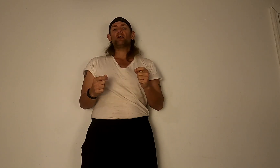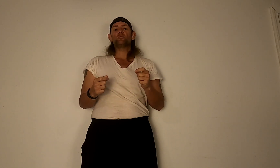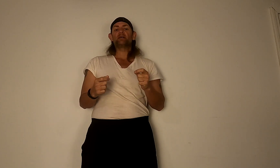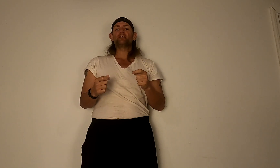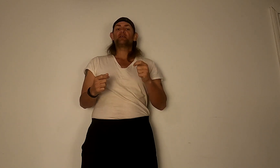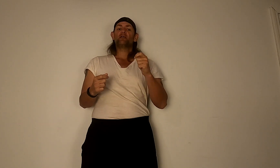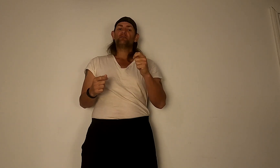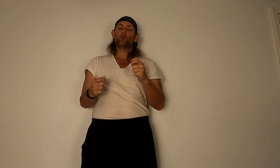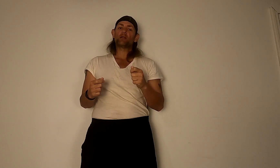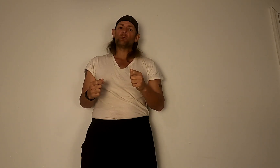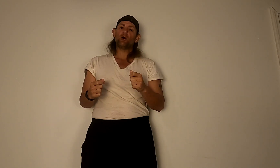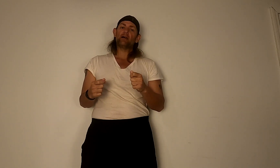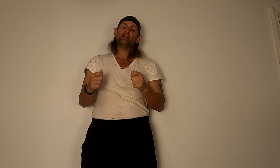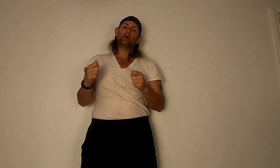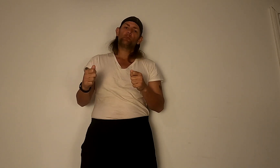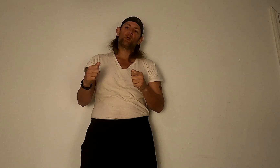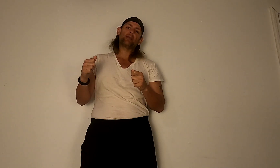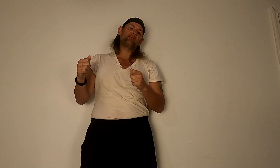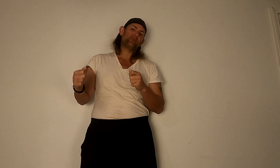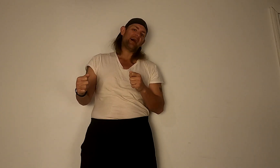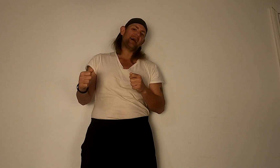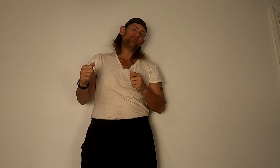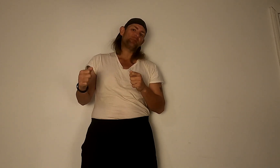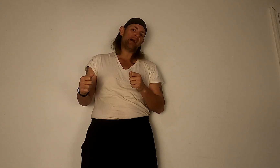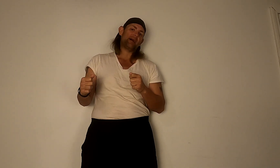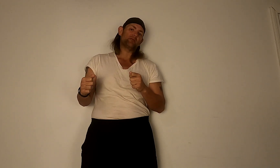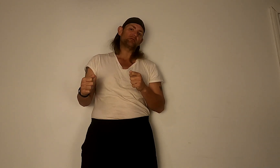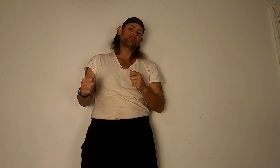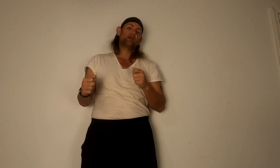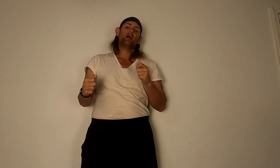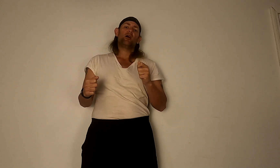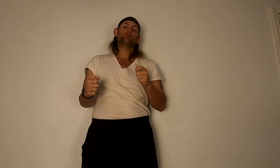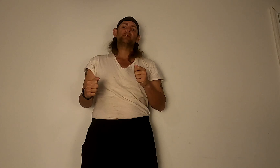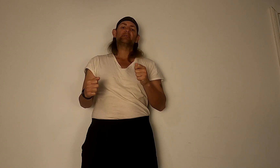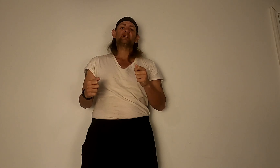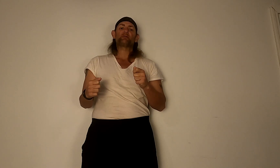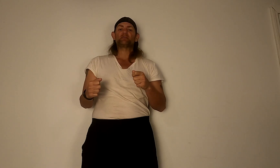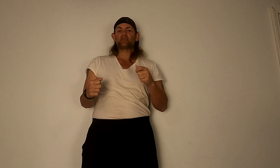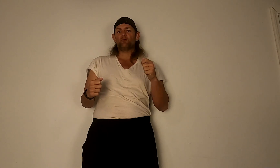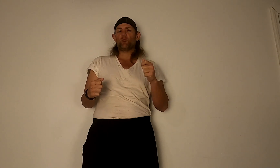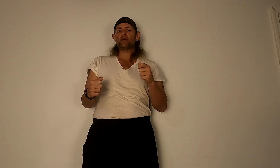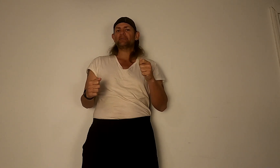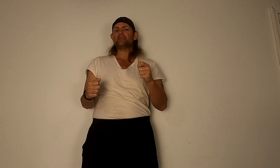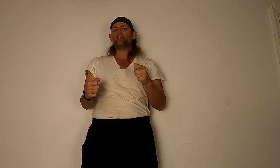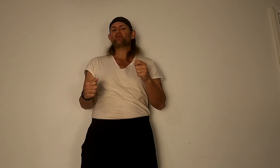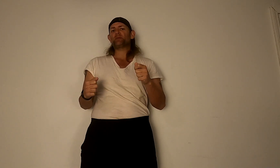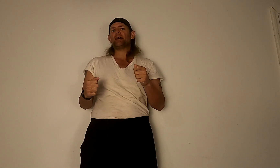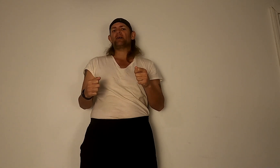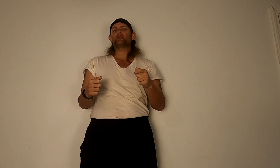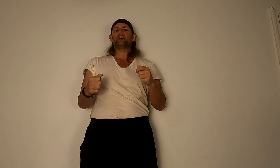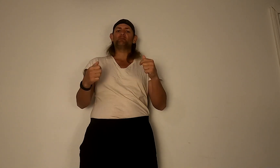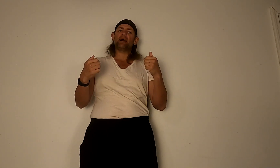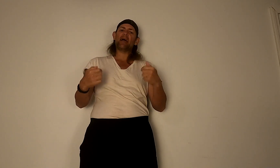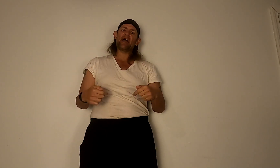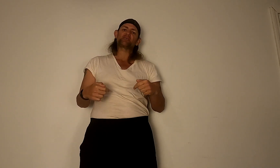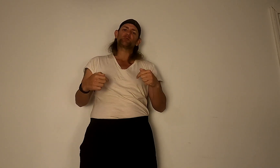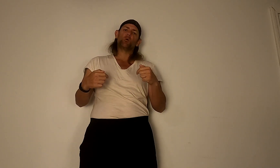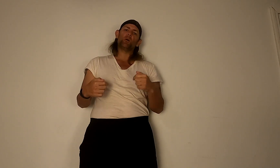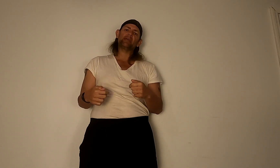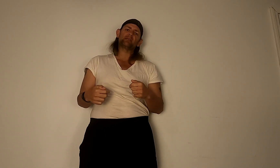out with forty one point five pounds. Only a difference of one tenth pound of my actual weight